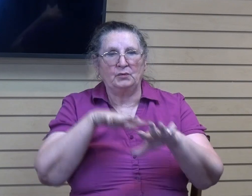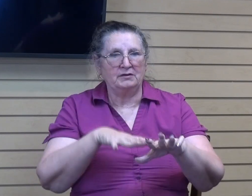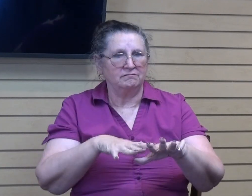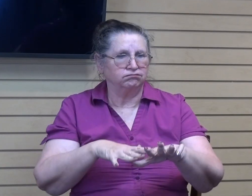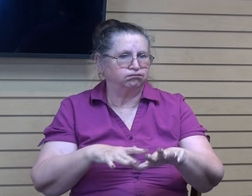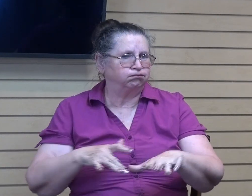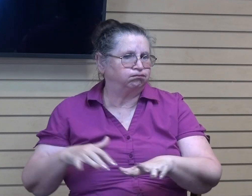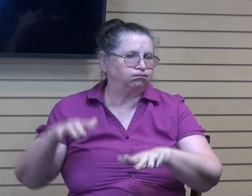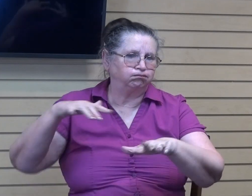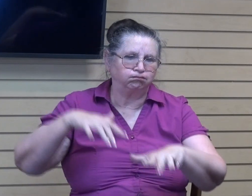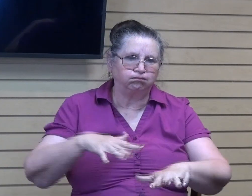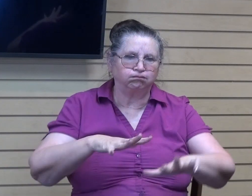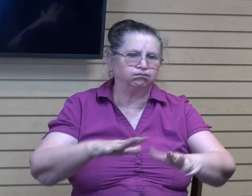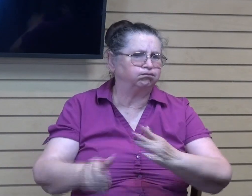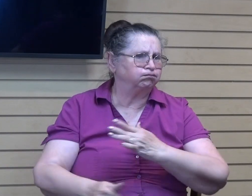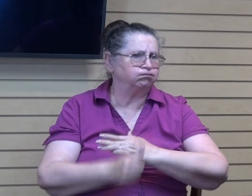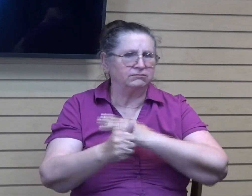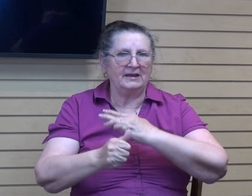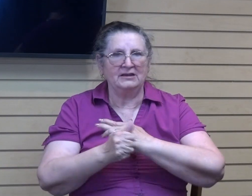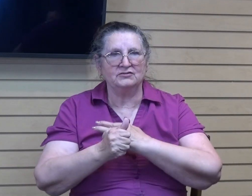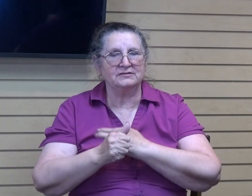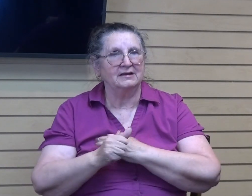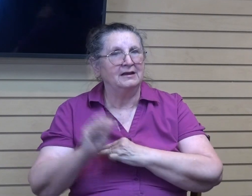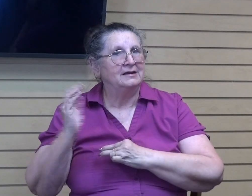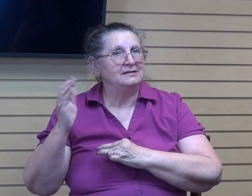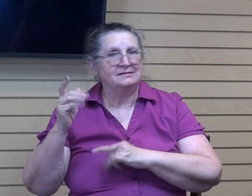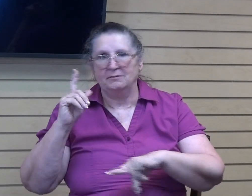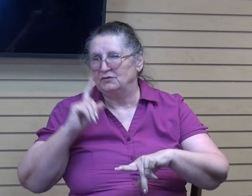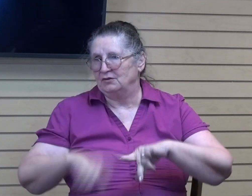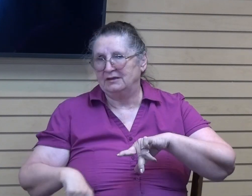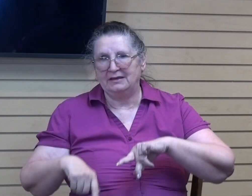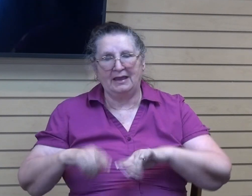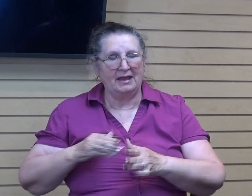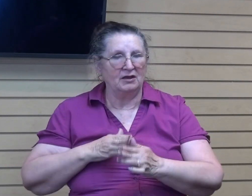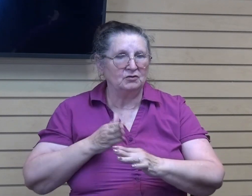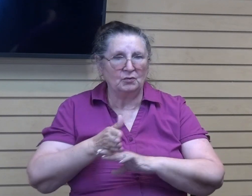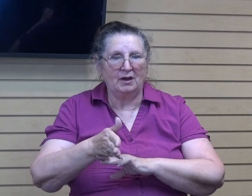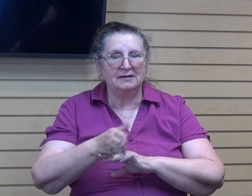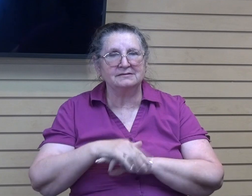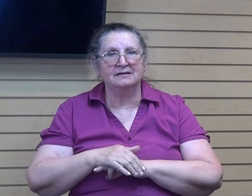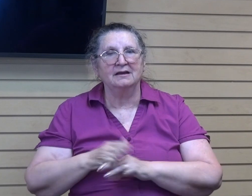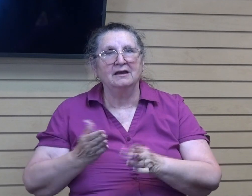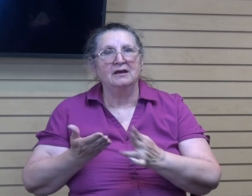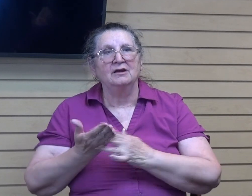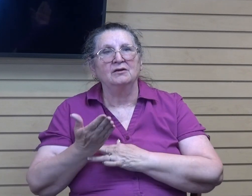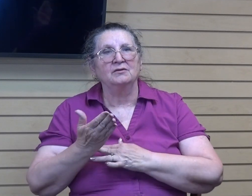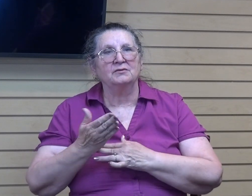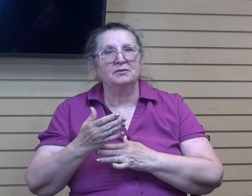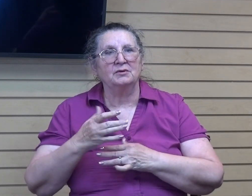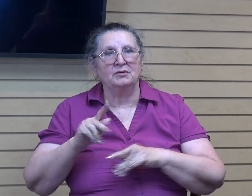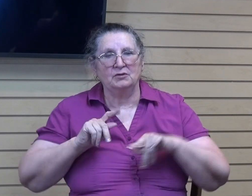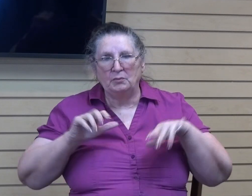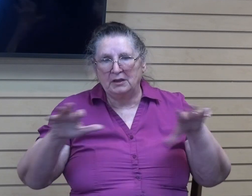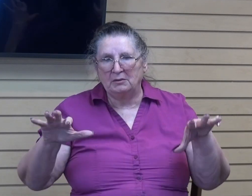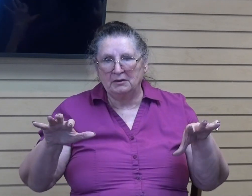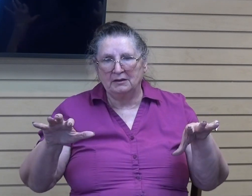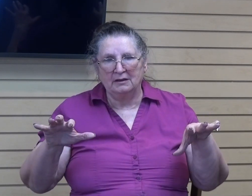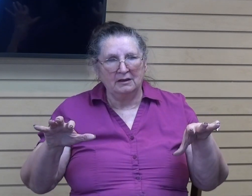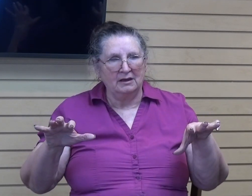and looks impossible to cross. And through the crowd he's starting to hear the hooves, the pounding